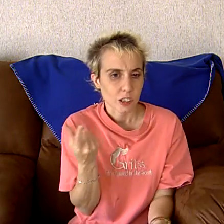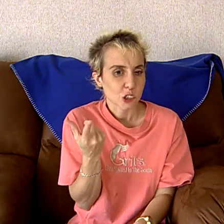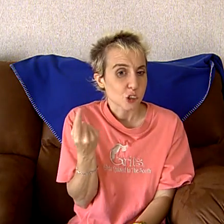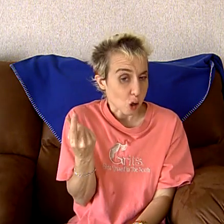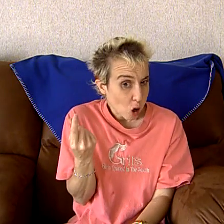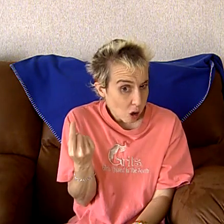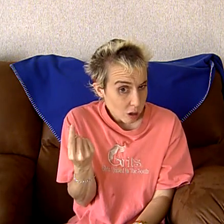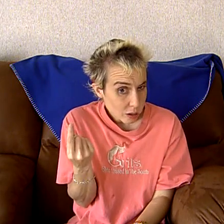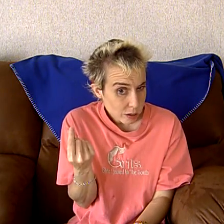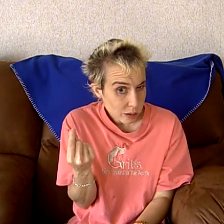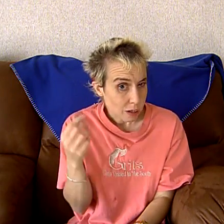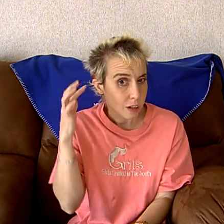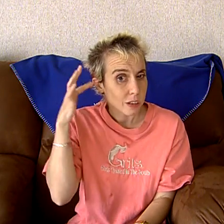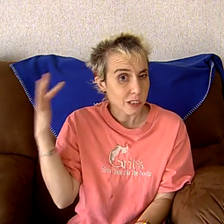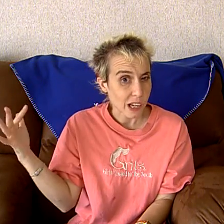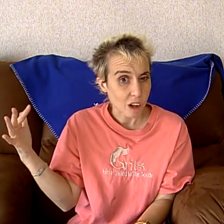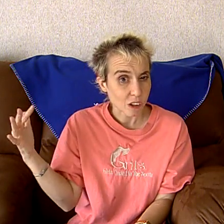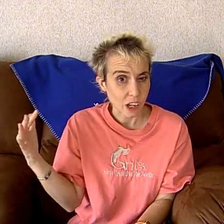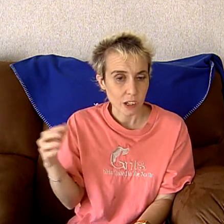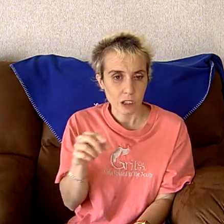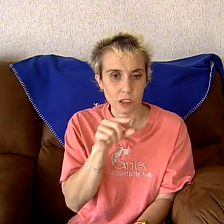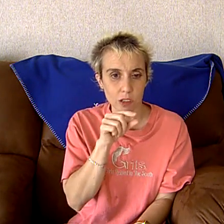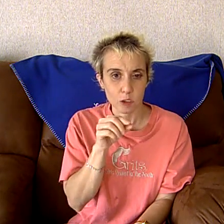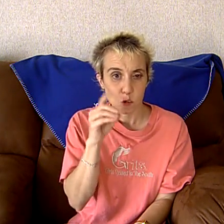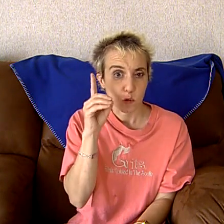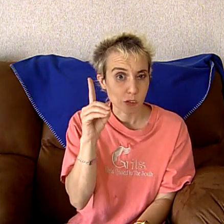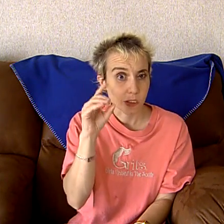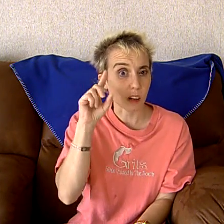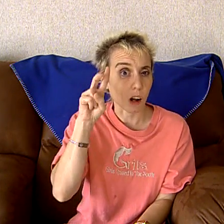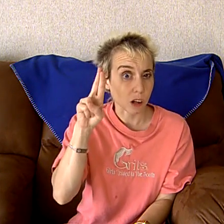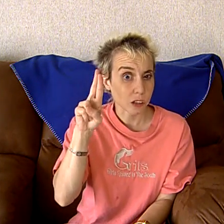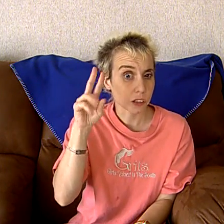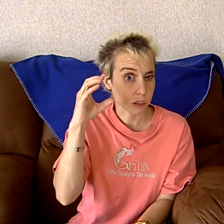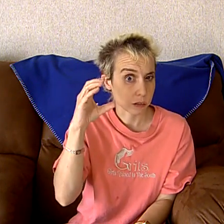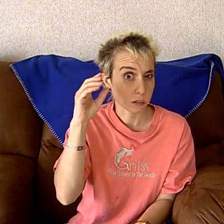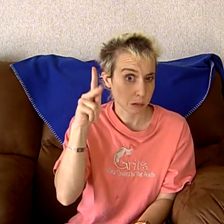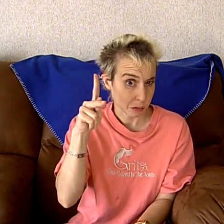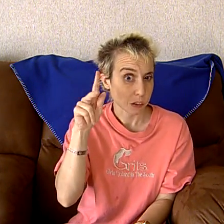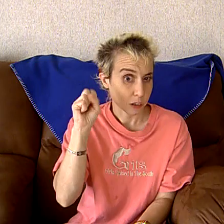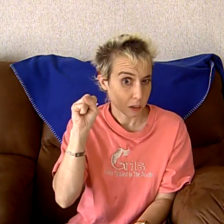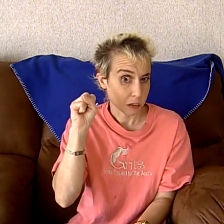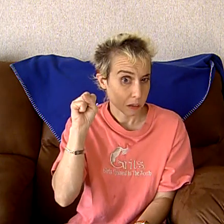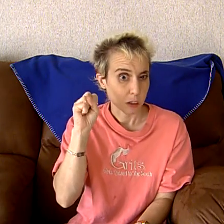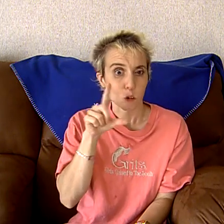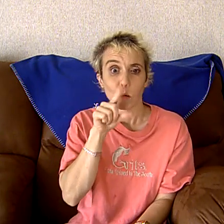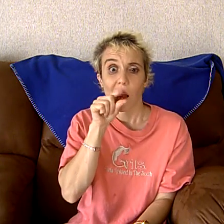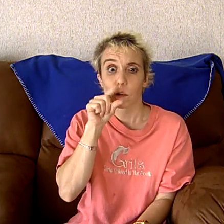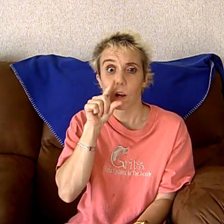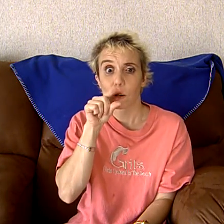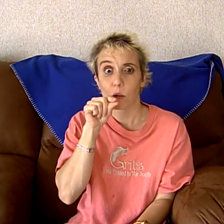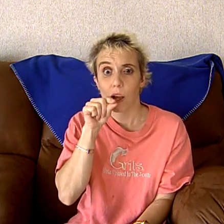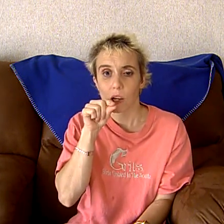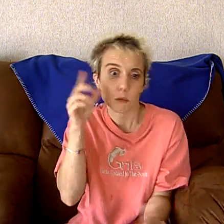Like, dogs sound like ducks. Quack, quack, quack,